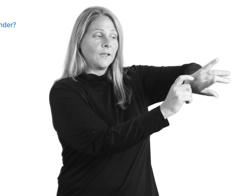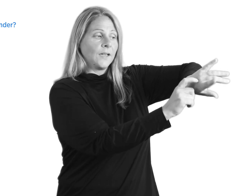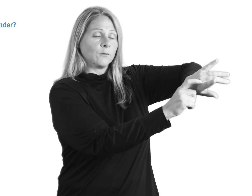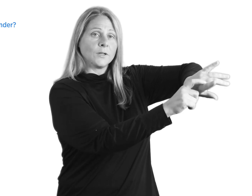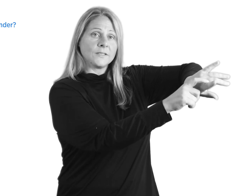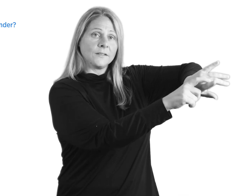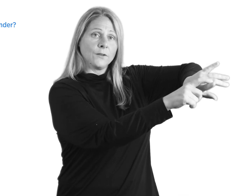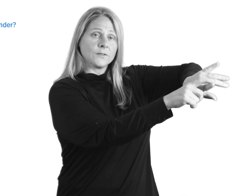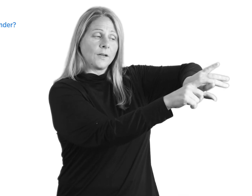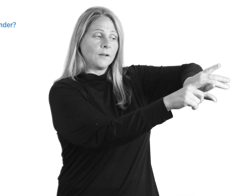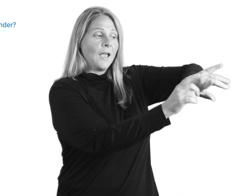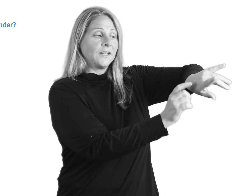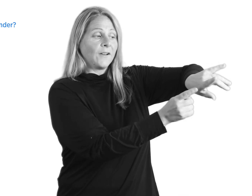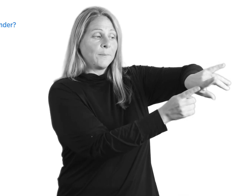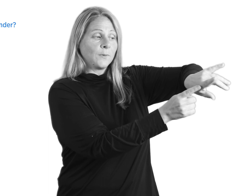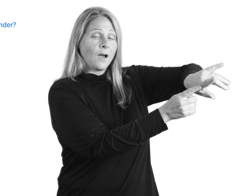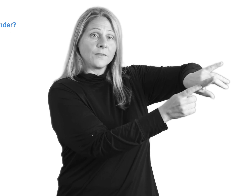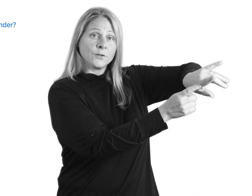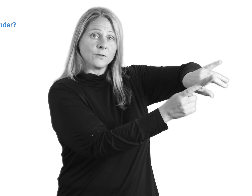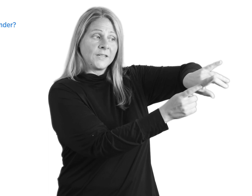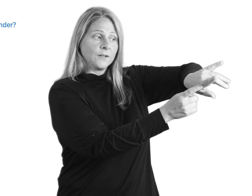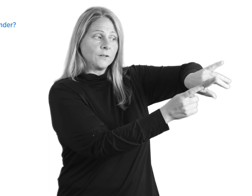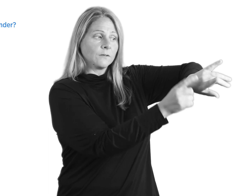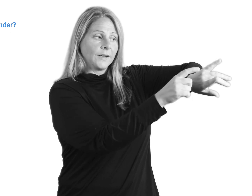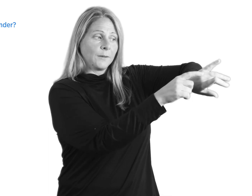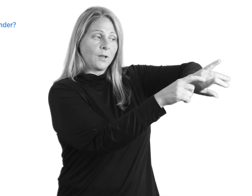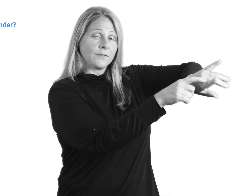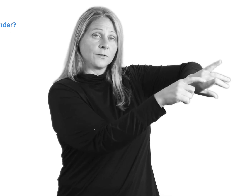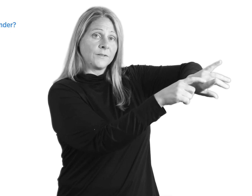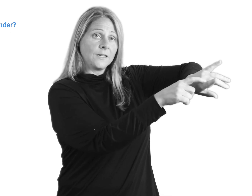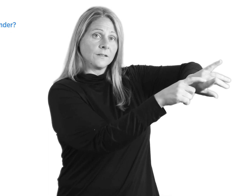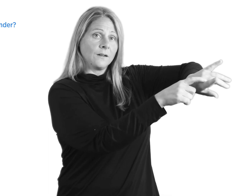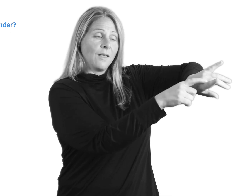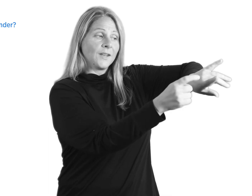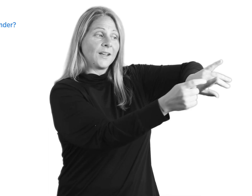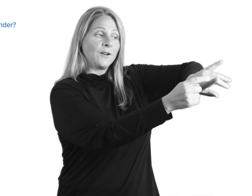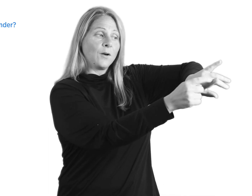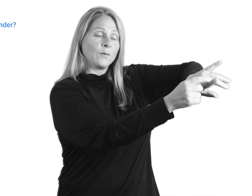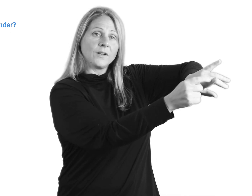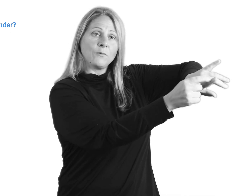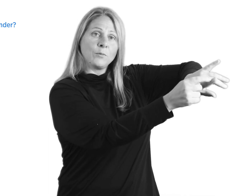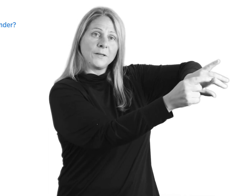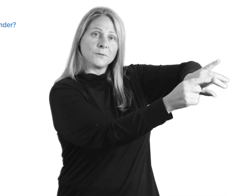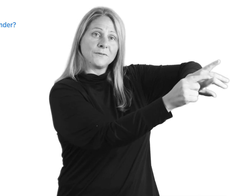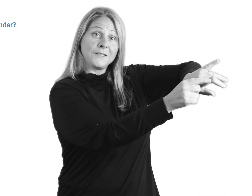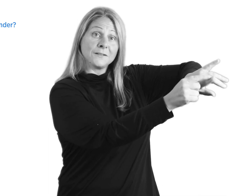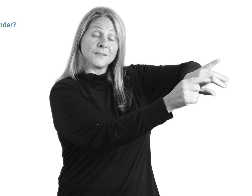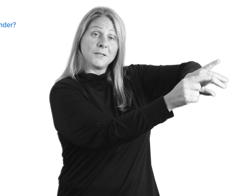and it runs down the other side. And if I block the nerve here and I block the nerve here, then I know that I won't be able to feel the